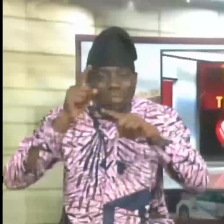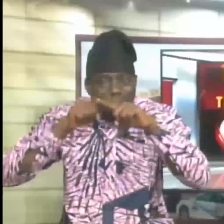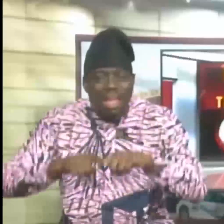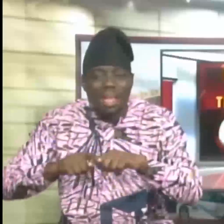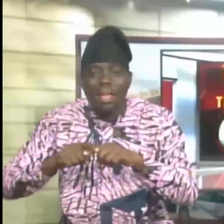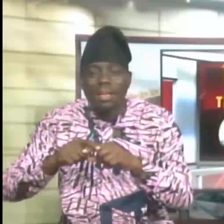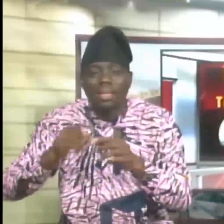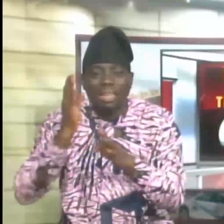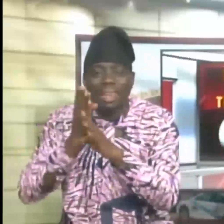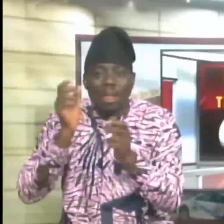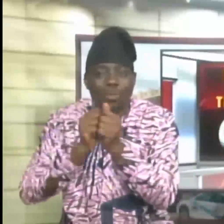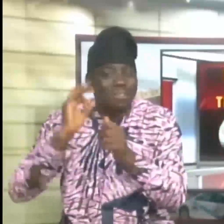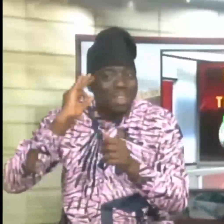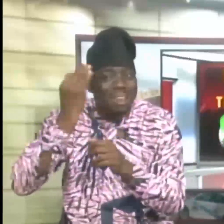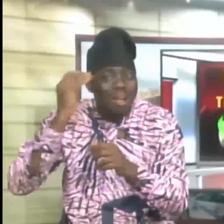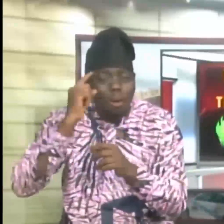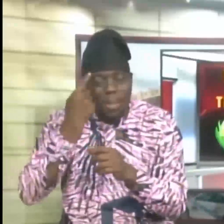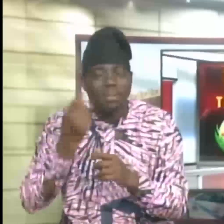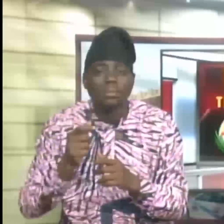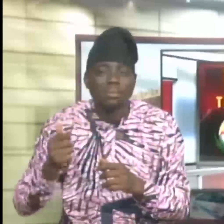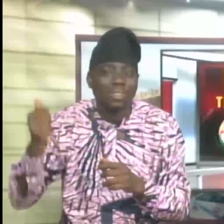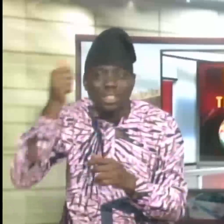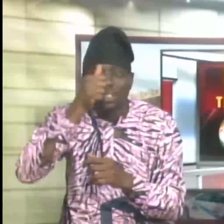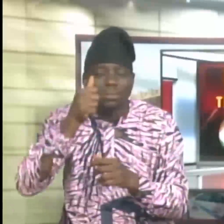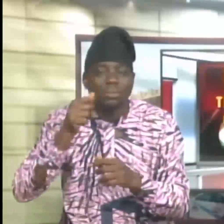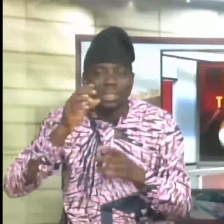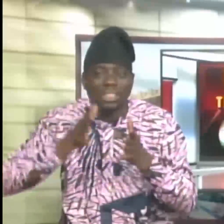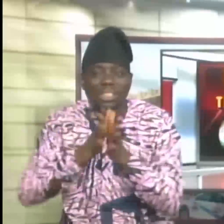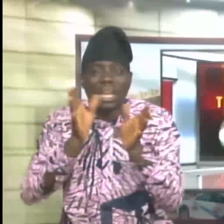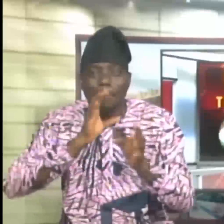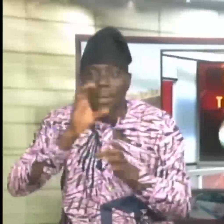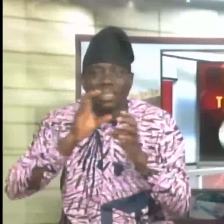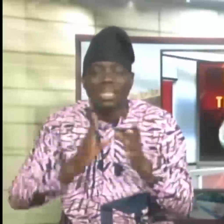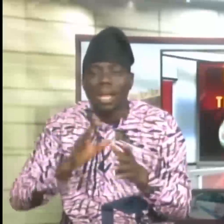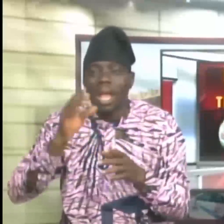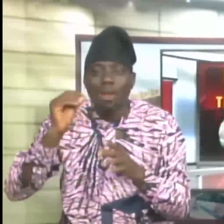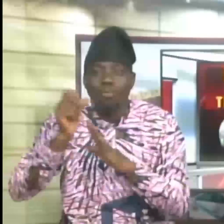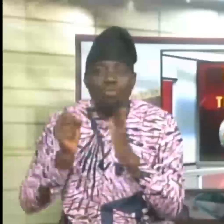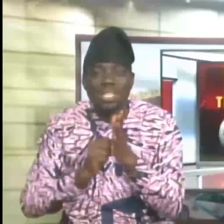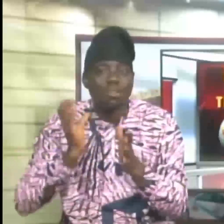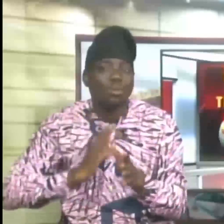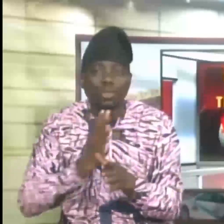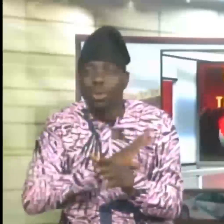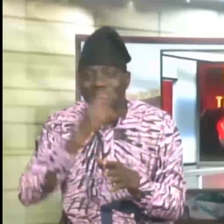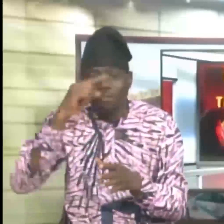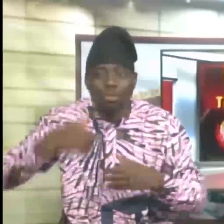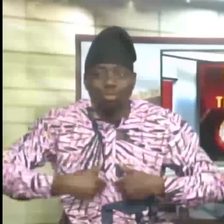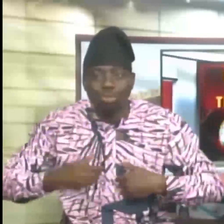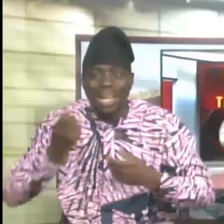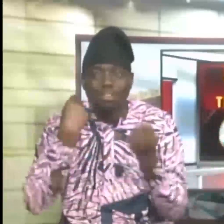federal government. The Chief General Manager of the company and Ogun State Commissioner for Youth and Sports, Wasil Isiaka,